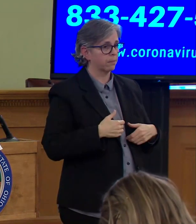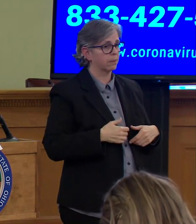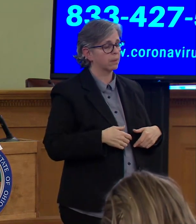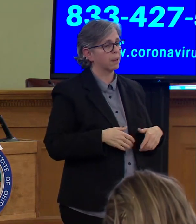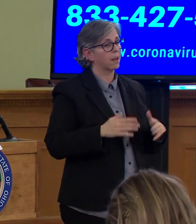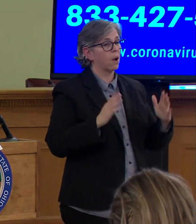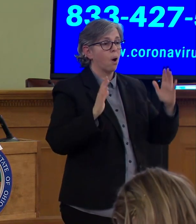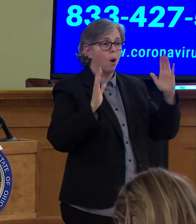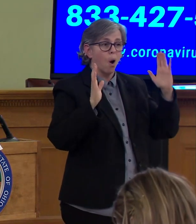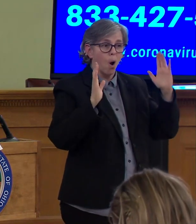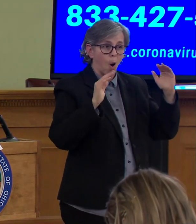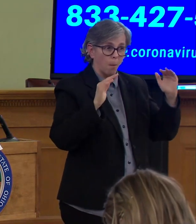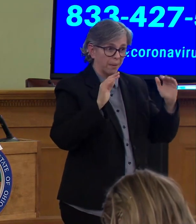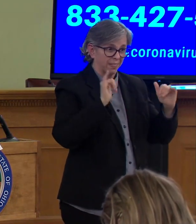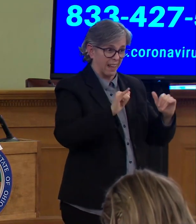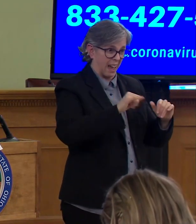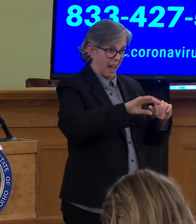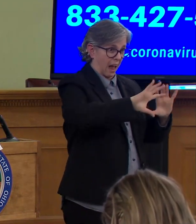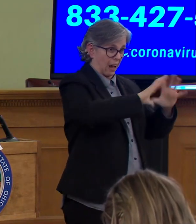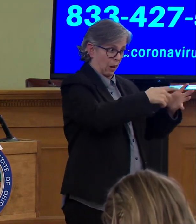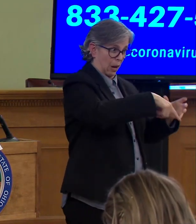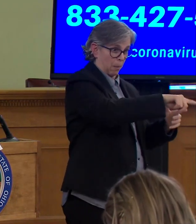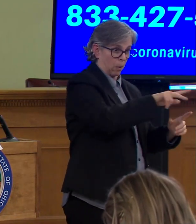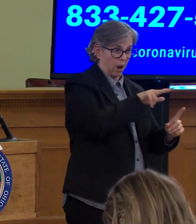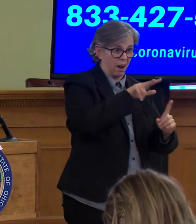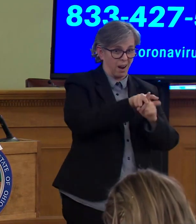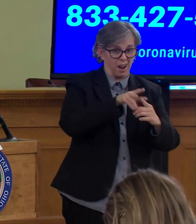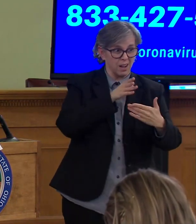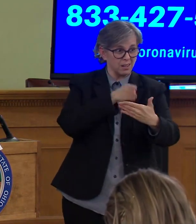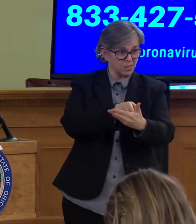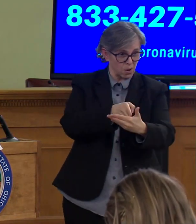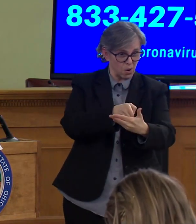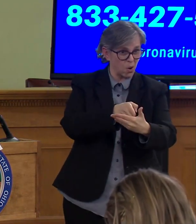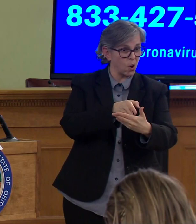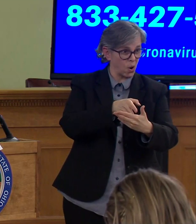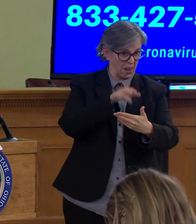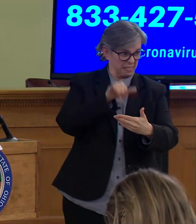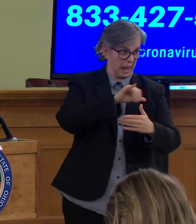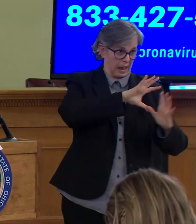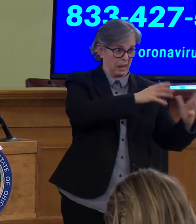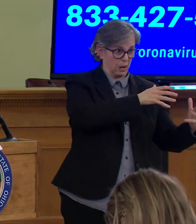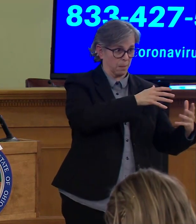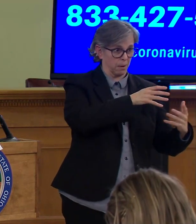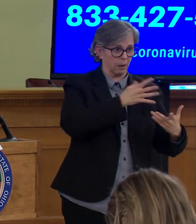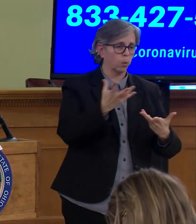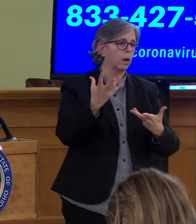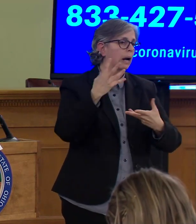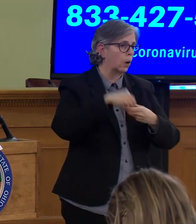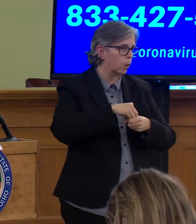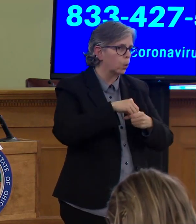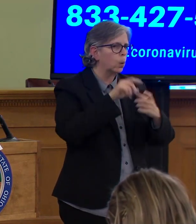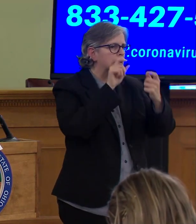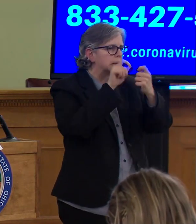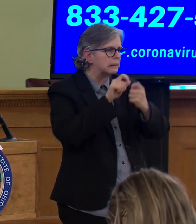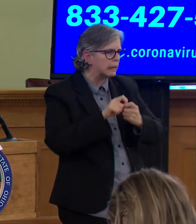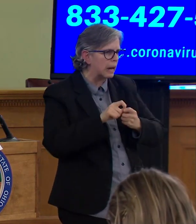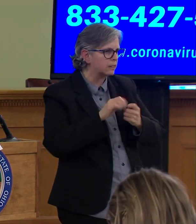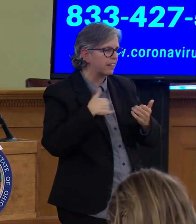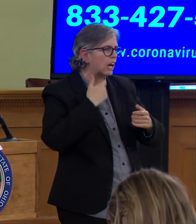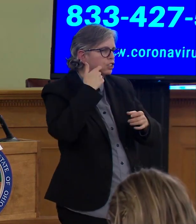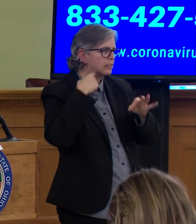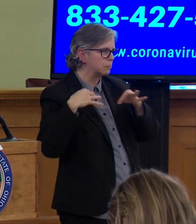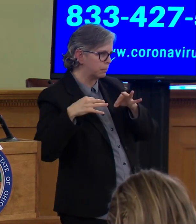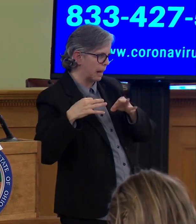let Franklin Rose talk about this in more detail – that filing would contain the essence of what I just said.